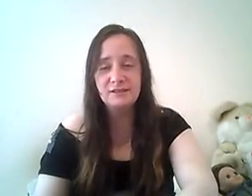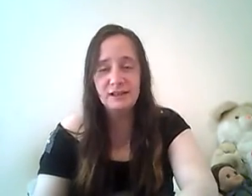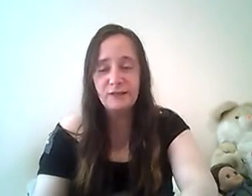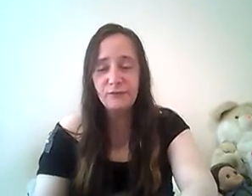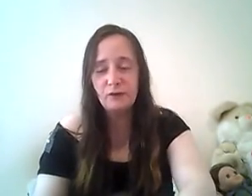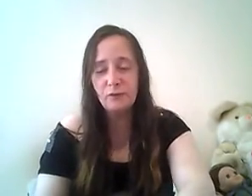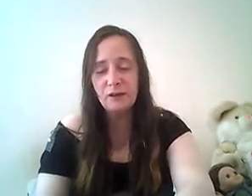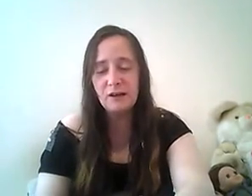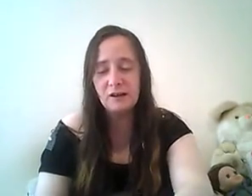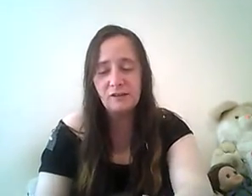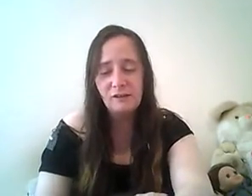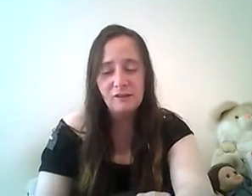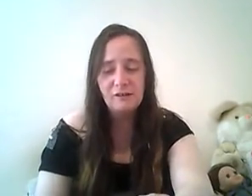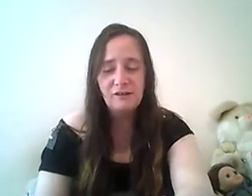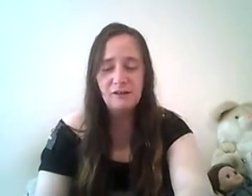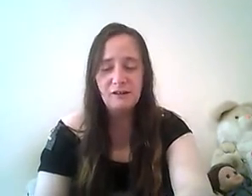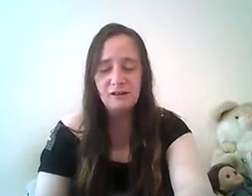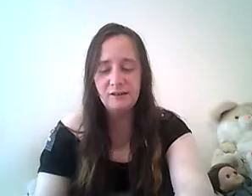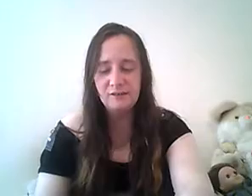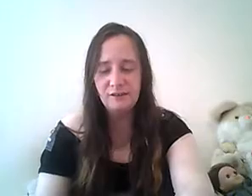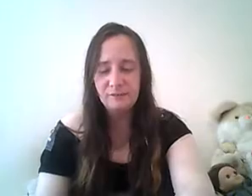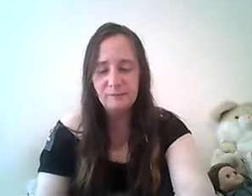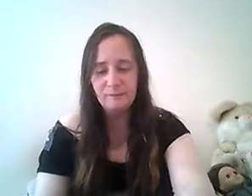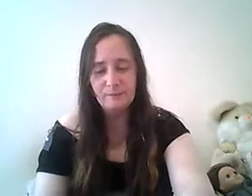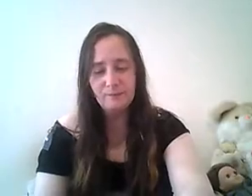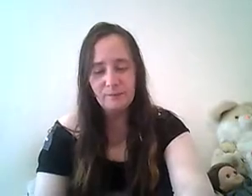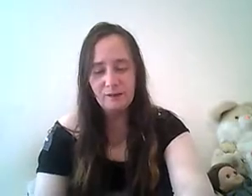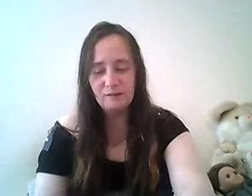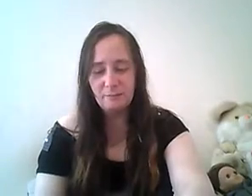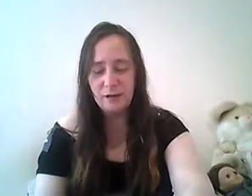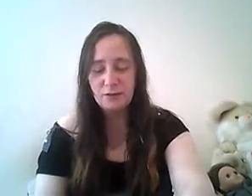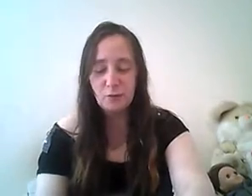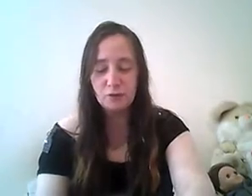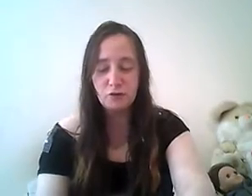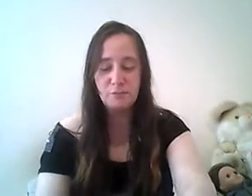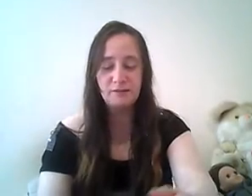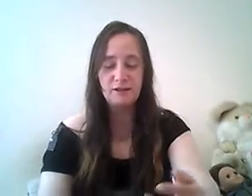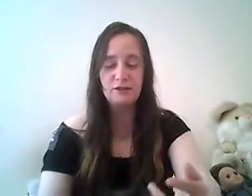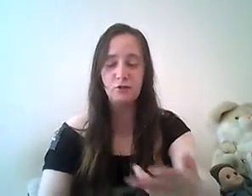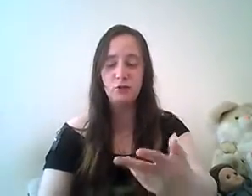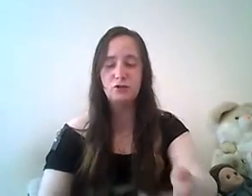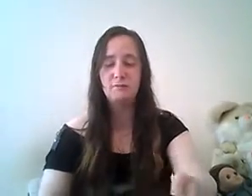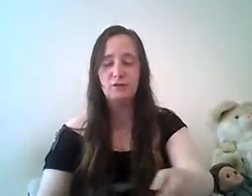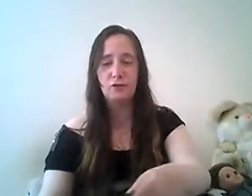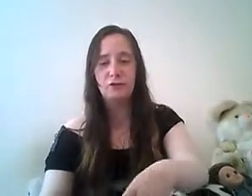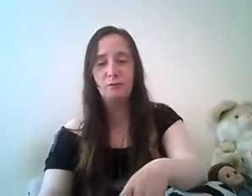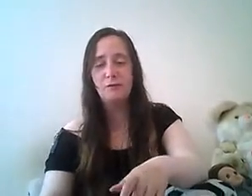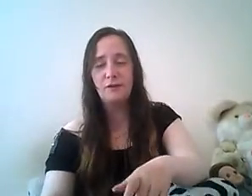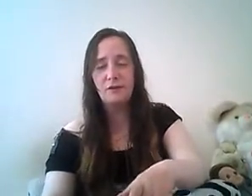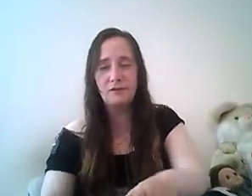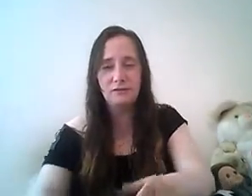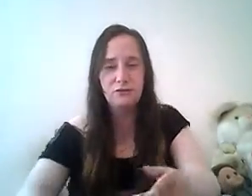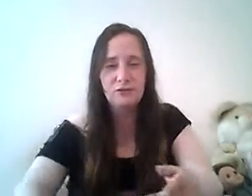deserve it and all that and brad's the one she'll be detention of her she'll be studying whatever it's studying